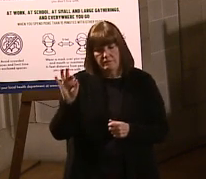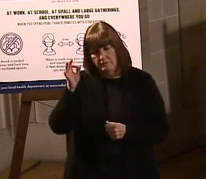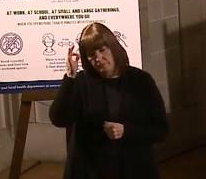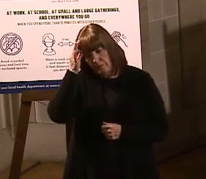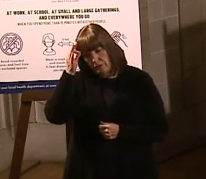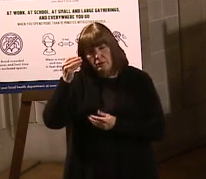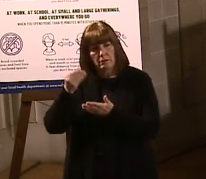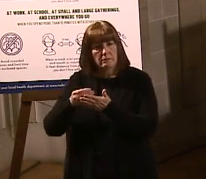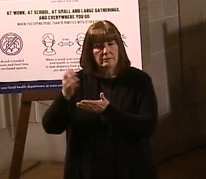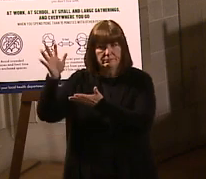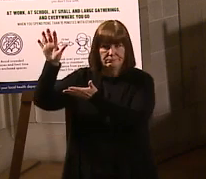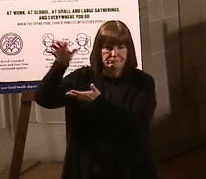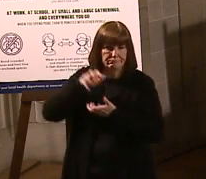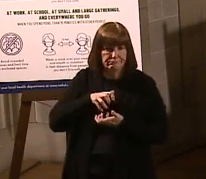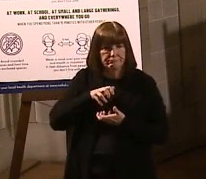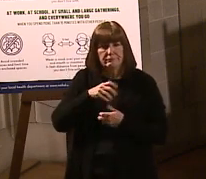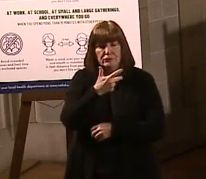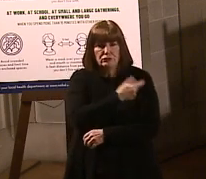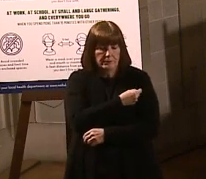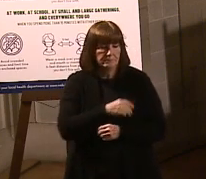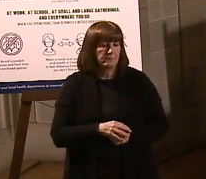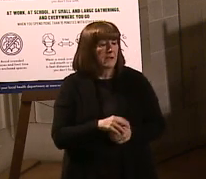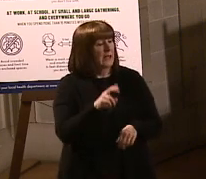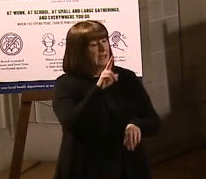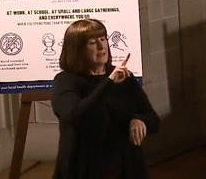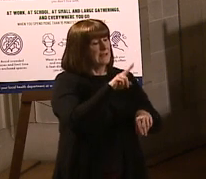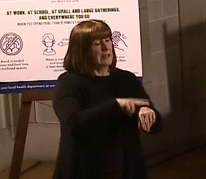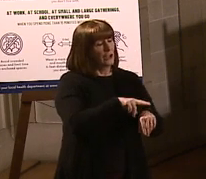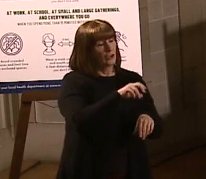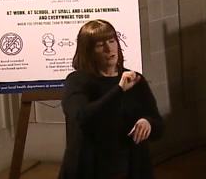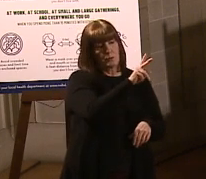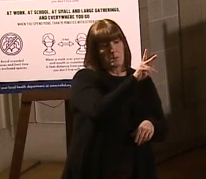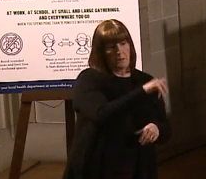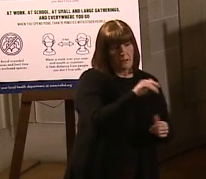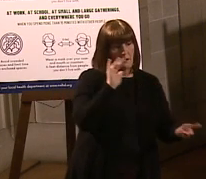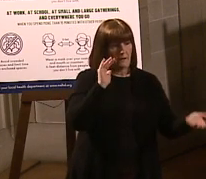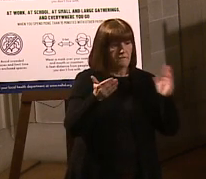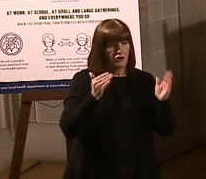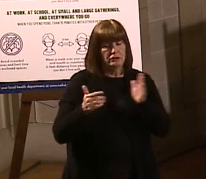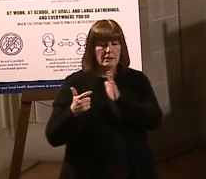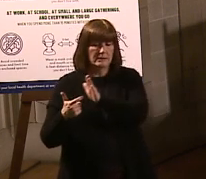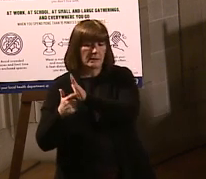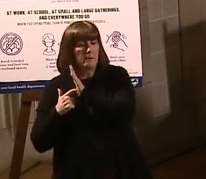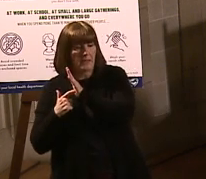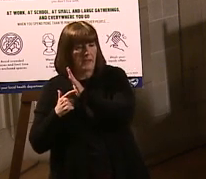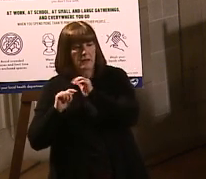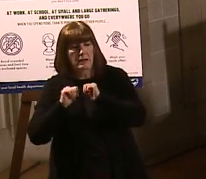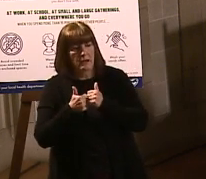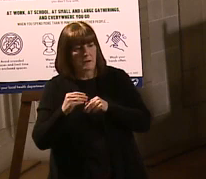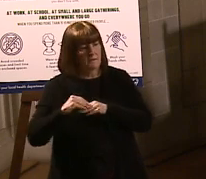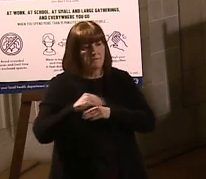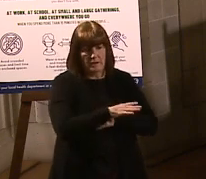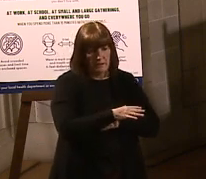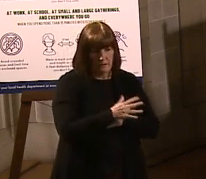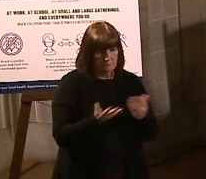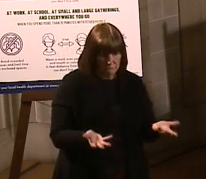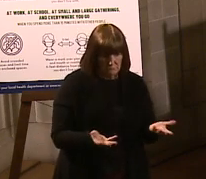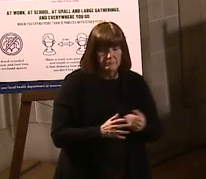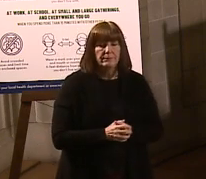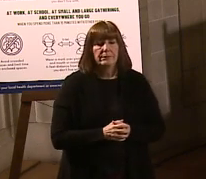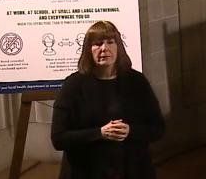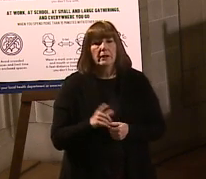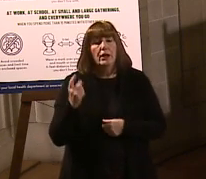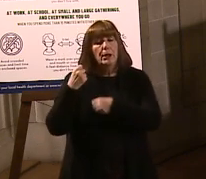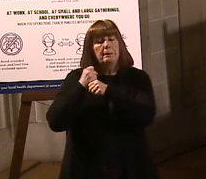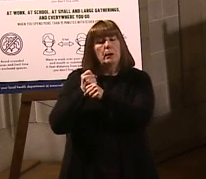that. How do national supply demand concerns impact the state's ability to carry out its vaccination plan on schedule? Again, the